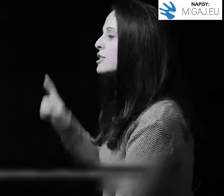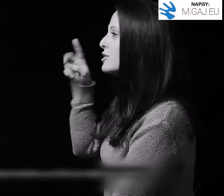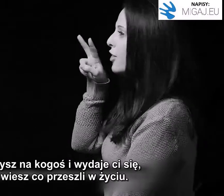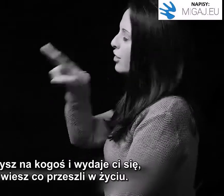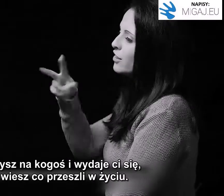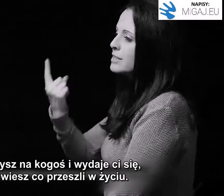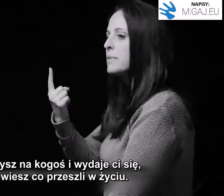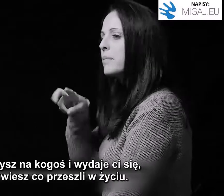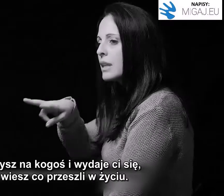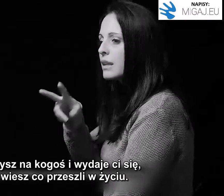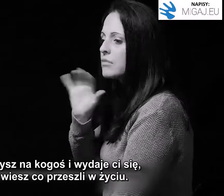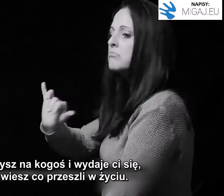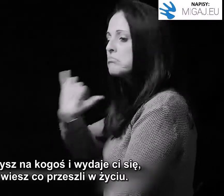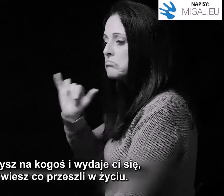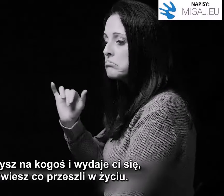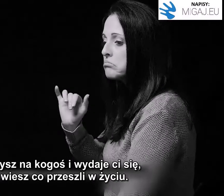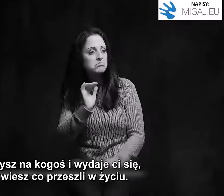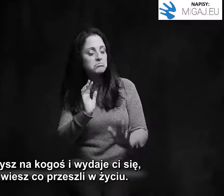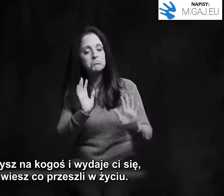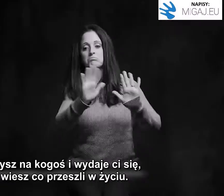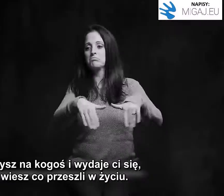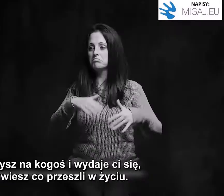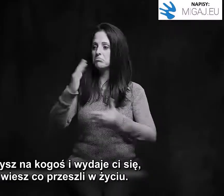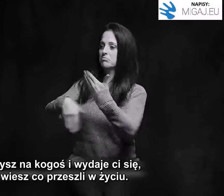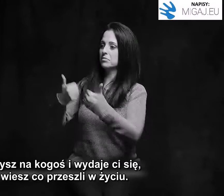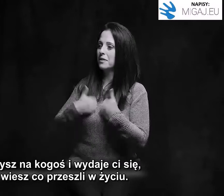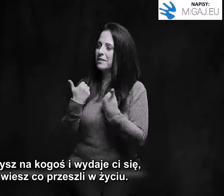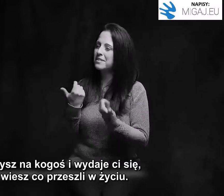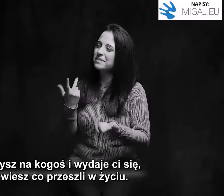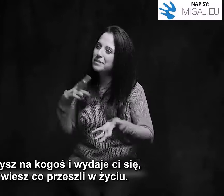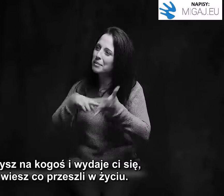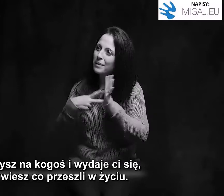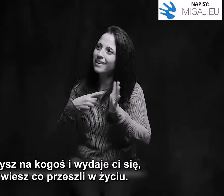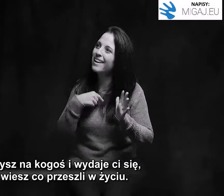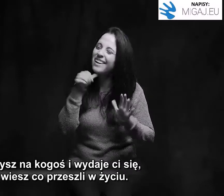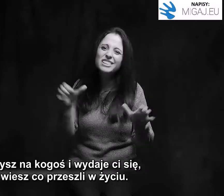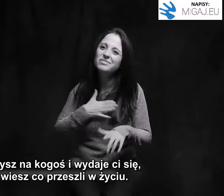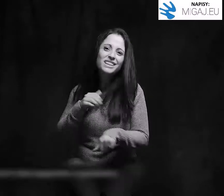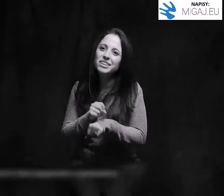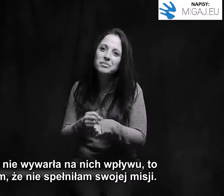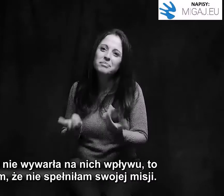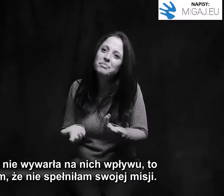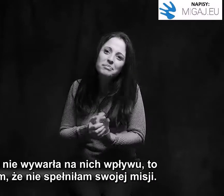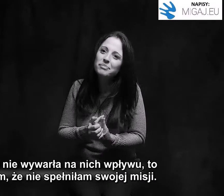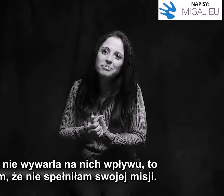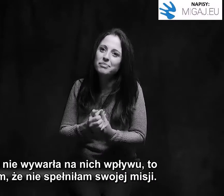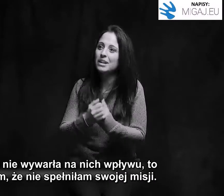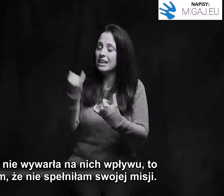Just looking at someone, you think you might know their life, but if I didn't impact them, I would